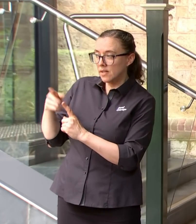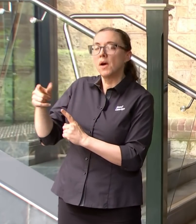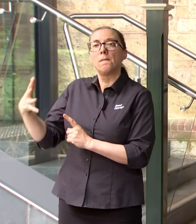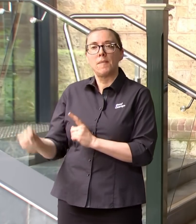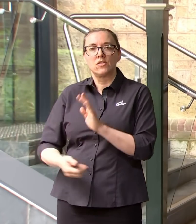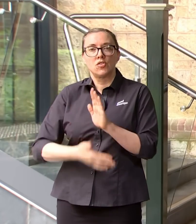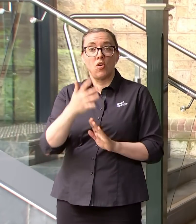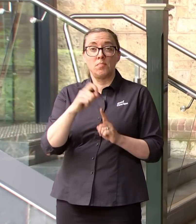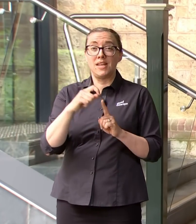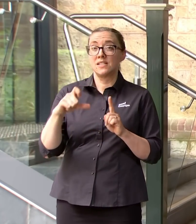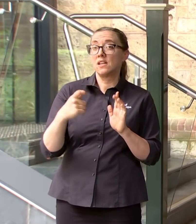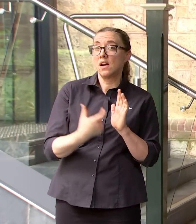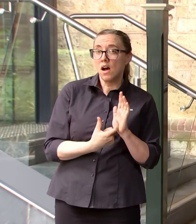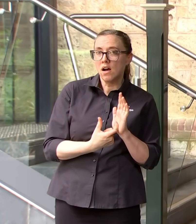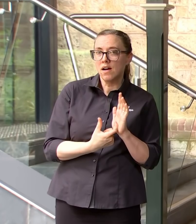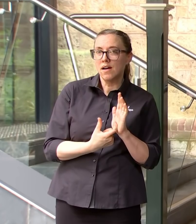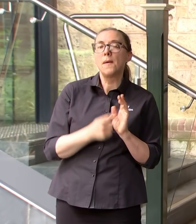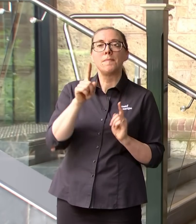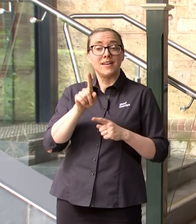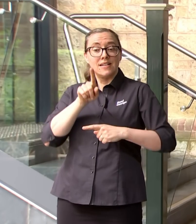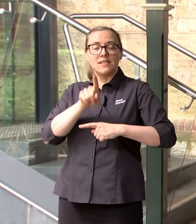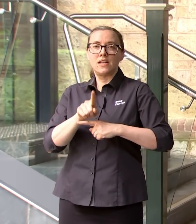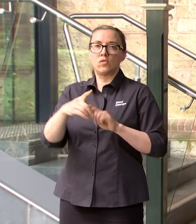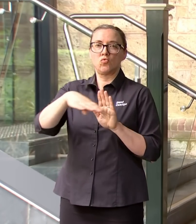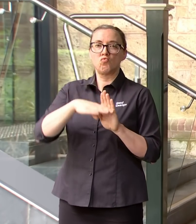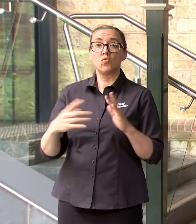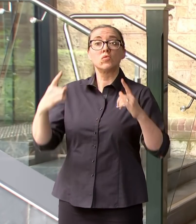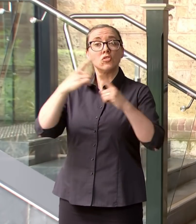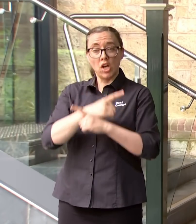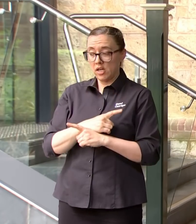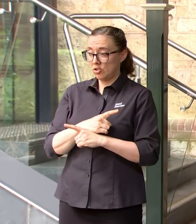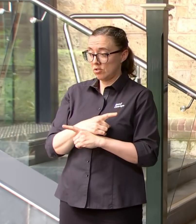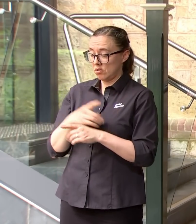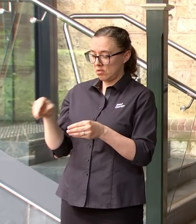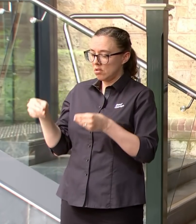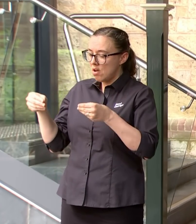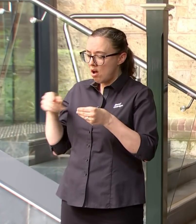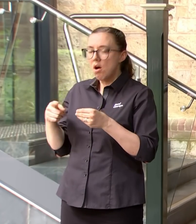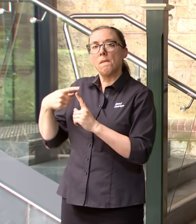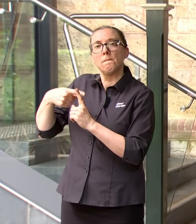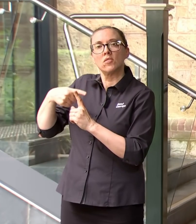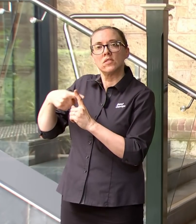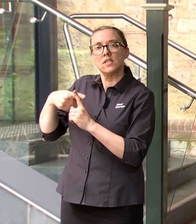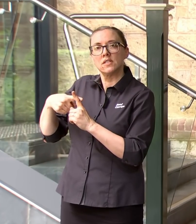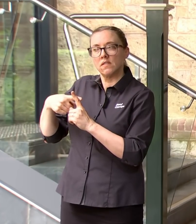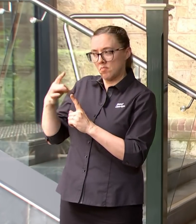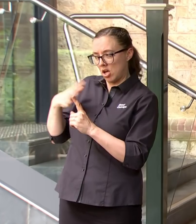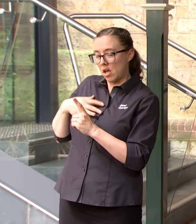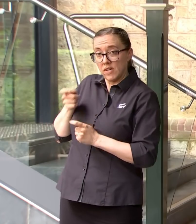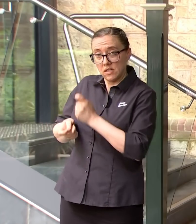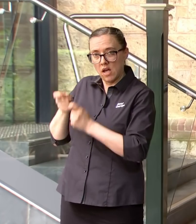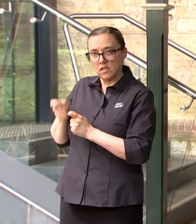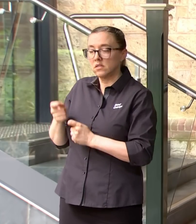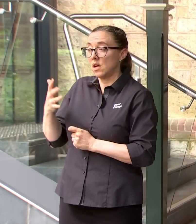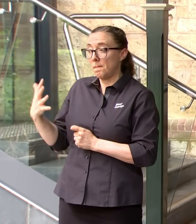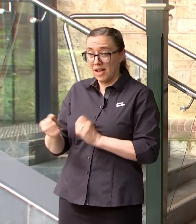next week so if people get that positive PCR test we're just deeming them to be a COVID positive patient. Look it's